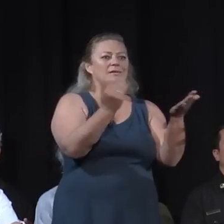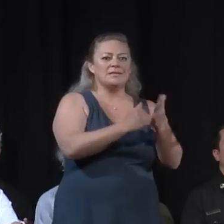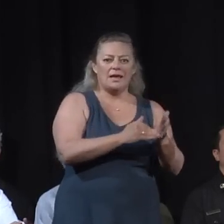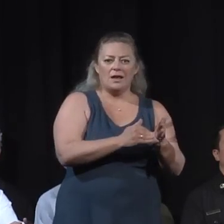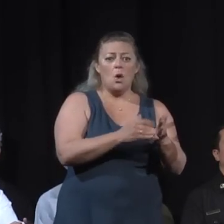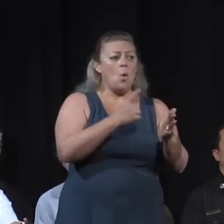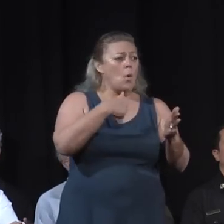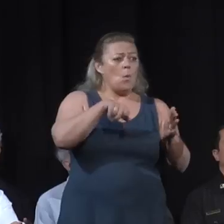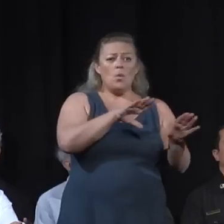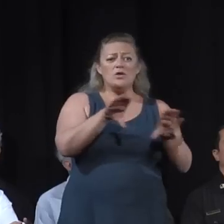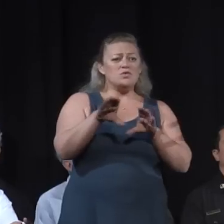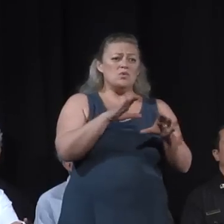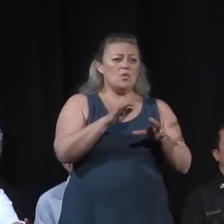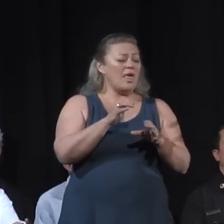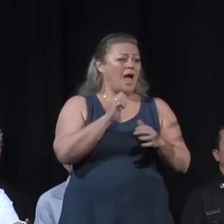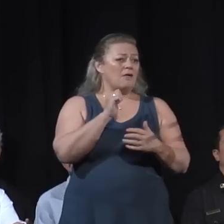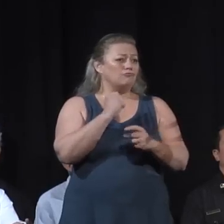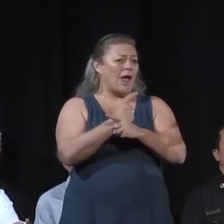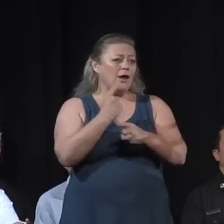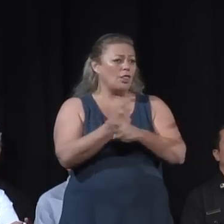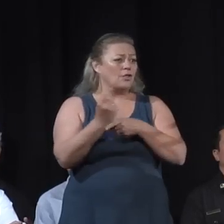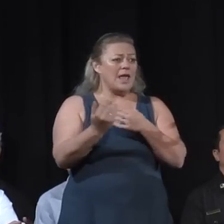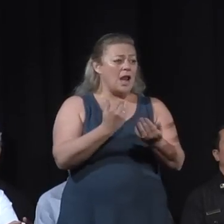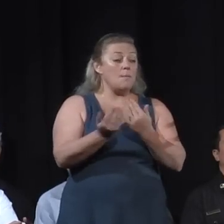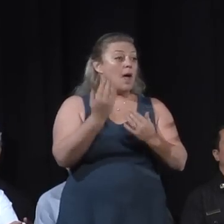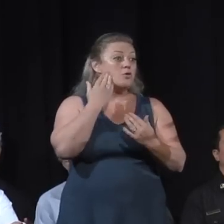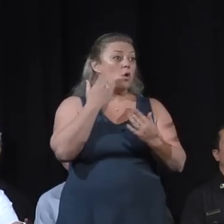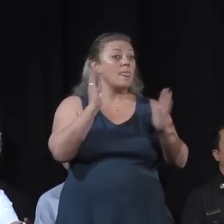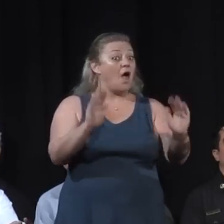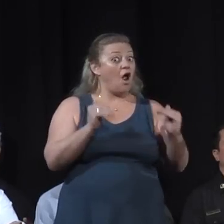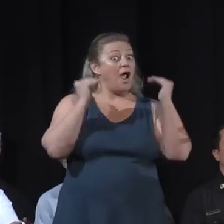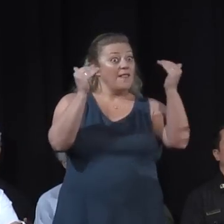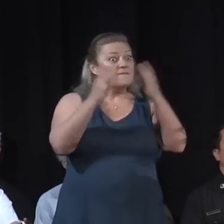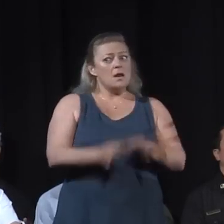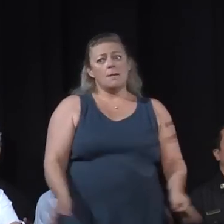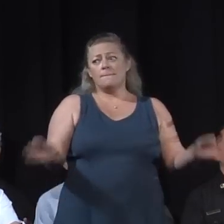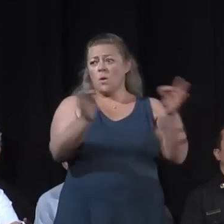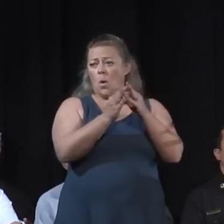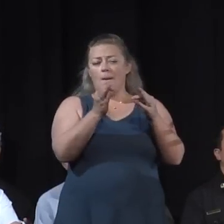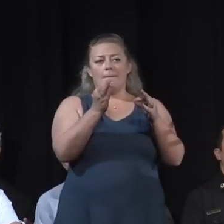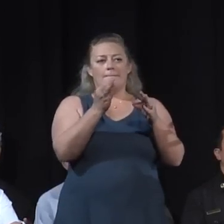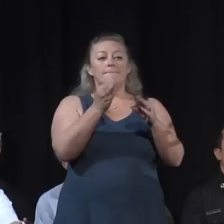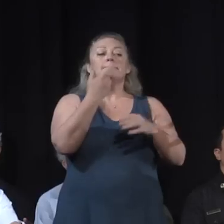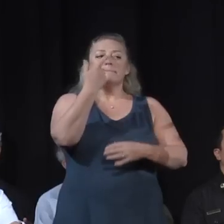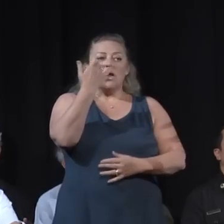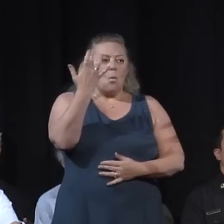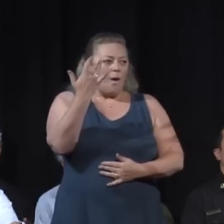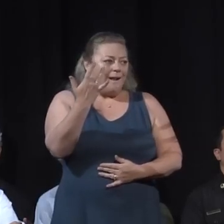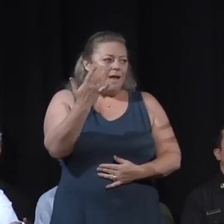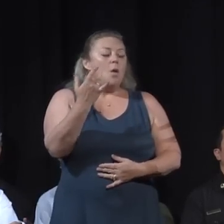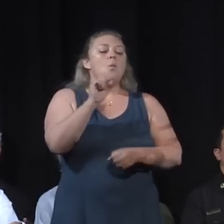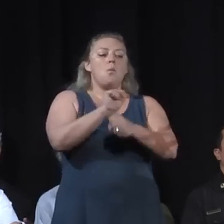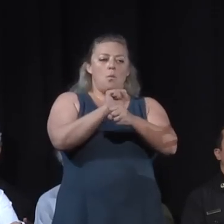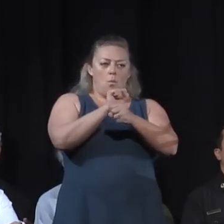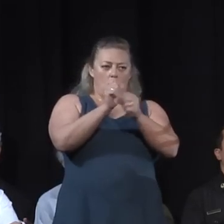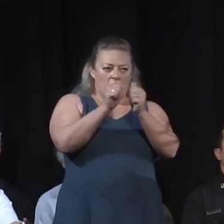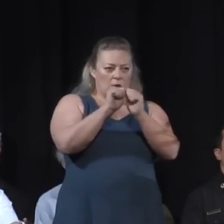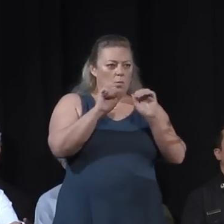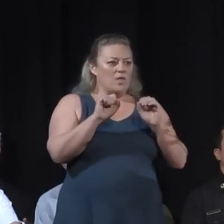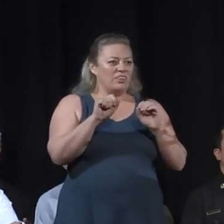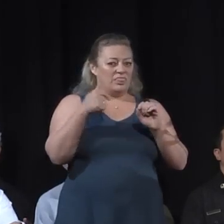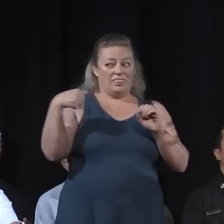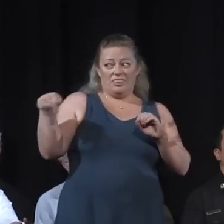we will continue to do but know that they are elevated at a higher level by working with this incredible team that's behind you. County